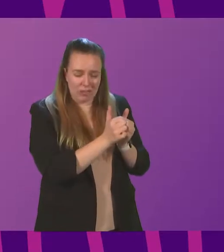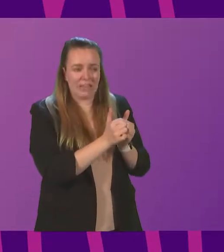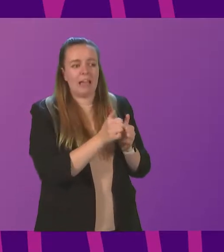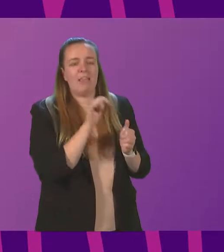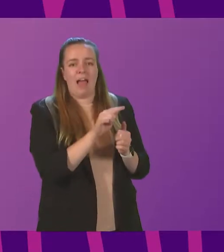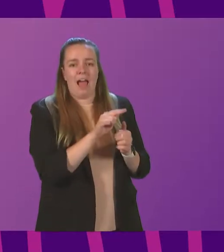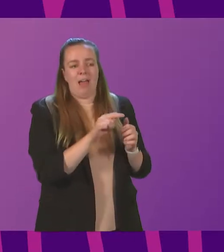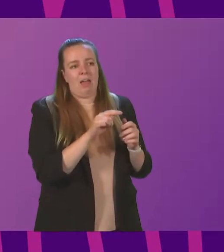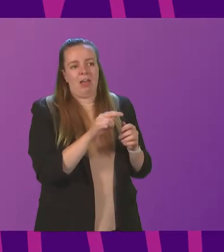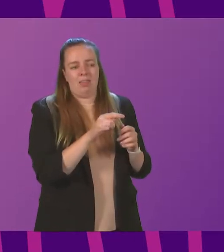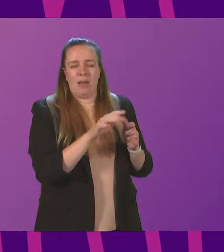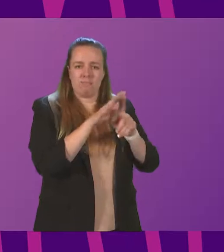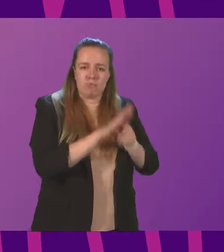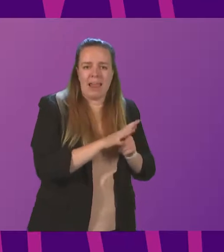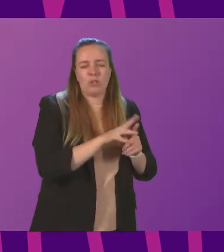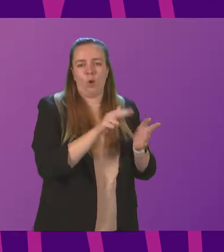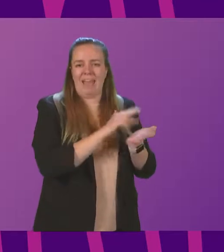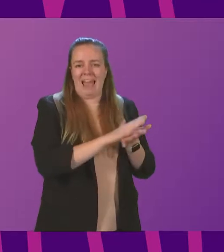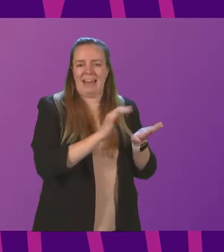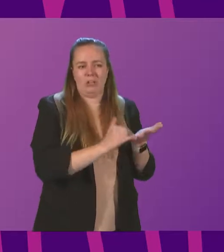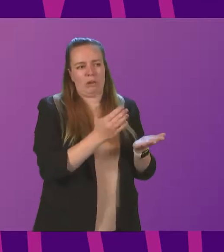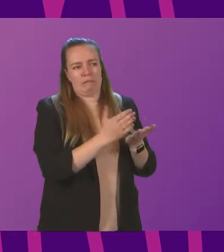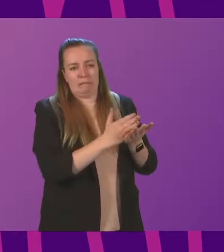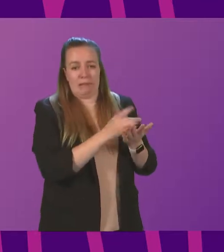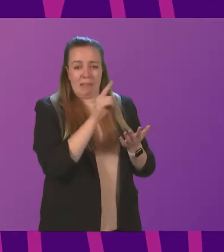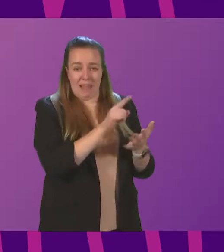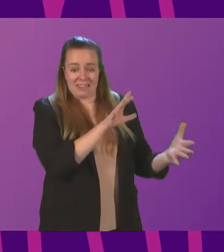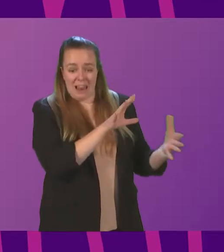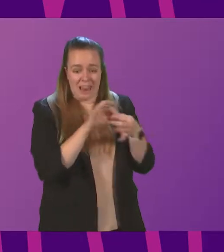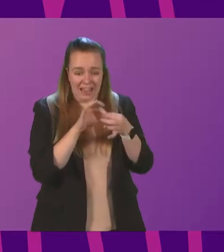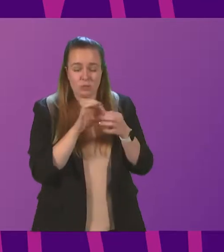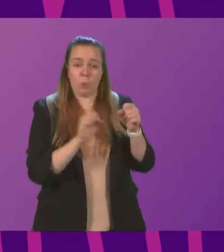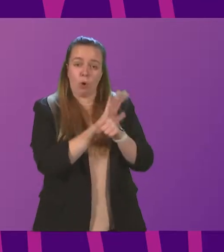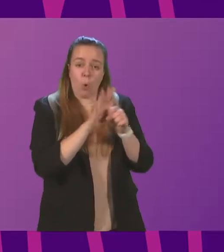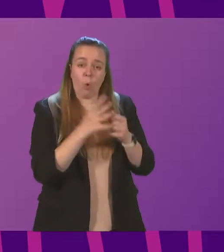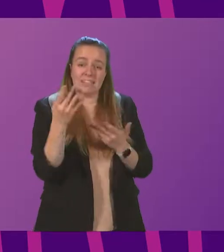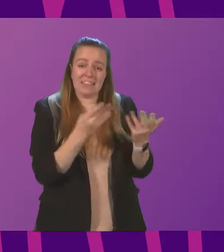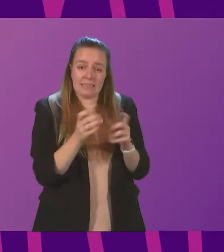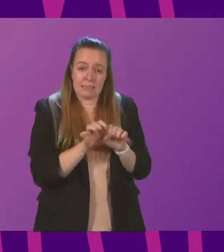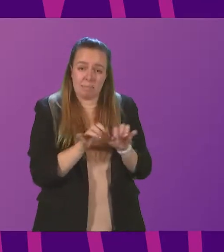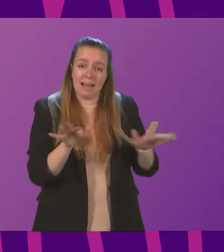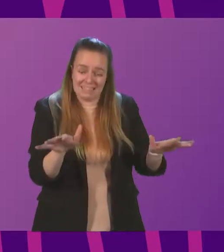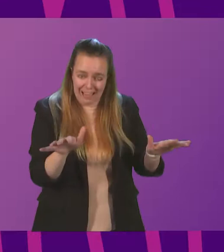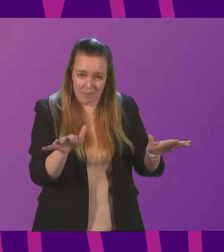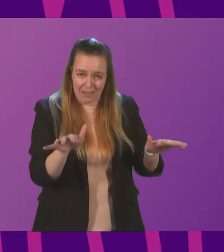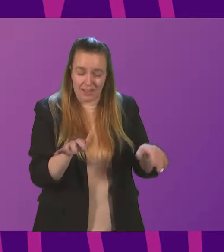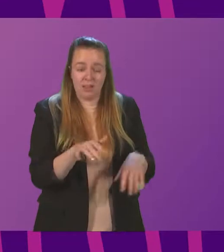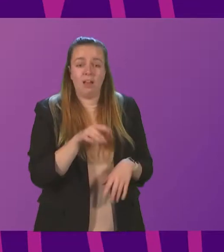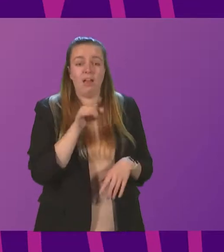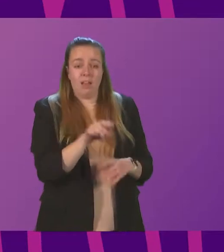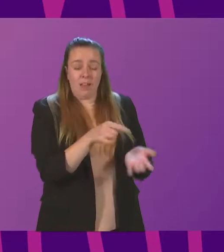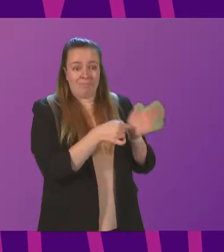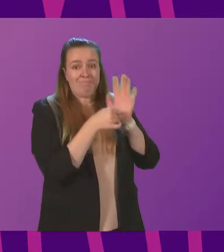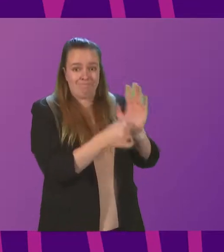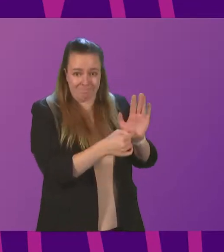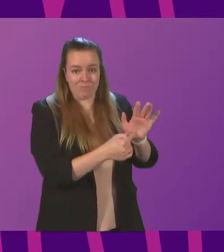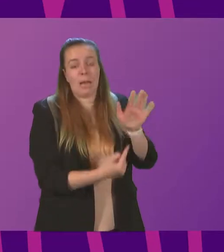pressure on our NHS is attributable to the COVID-19 pandemic, and that this emphasises the